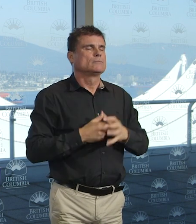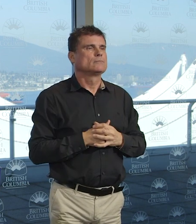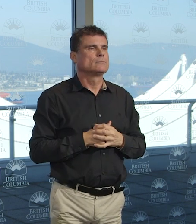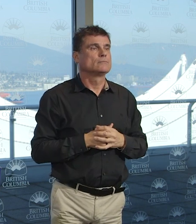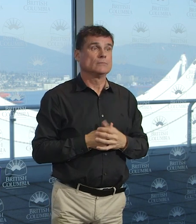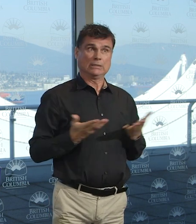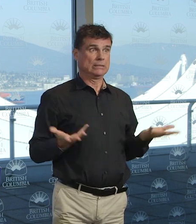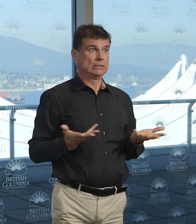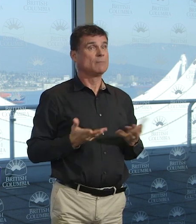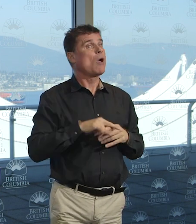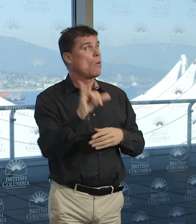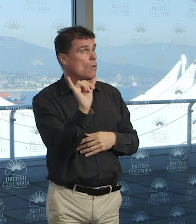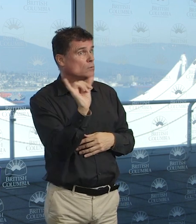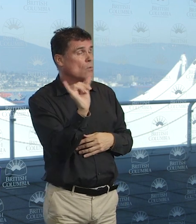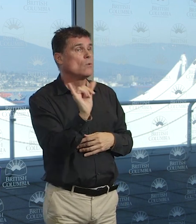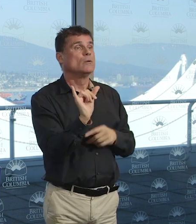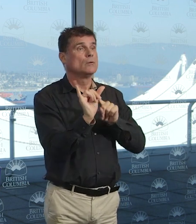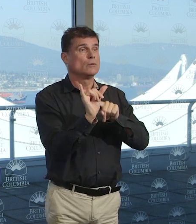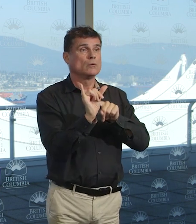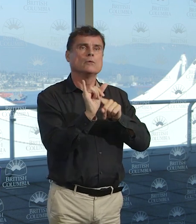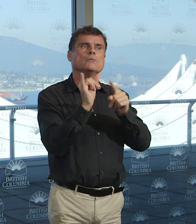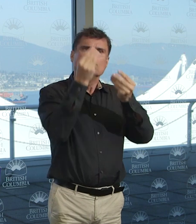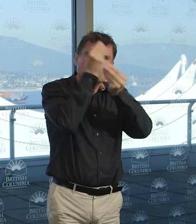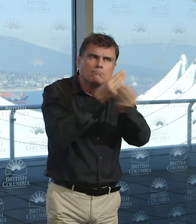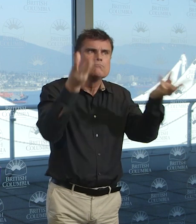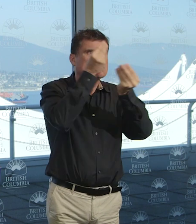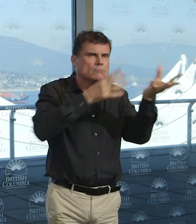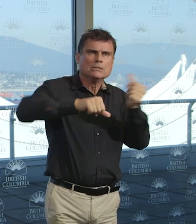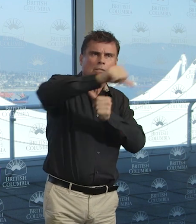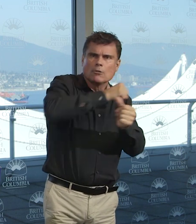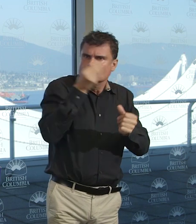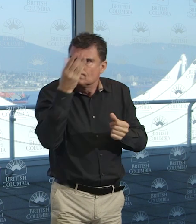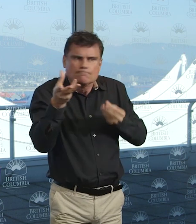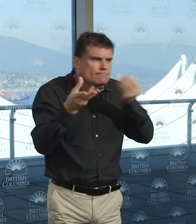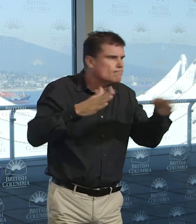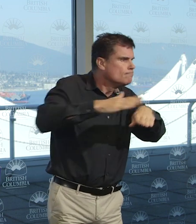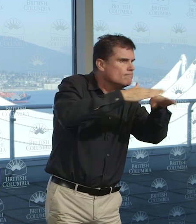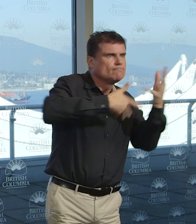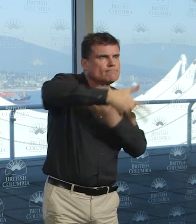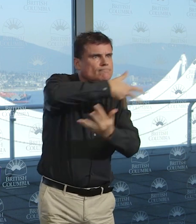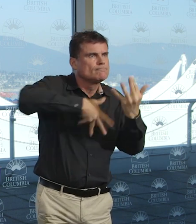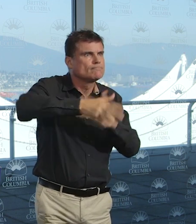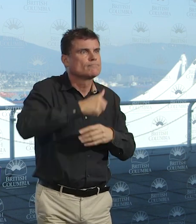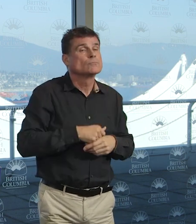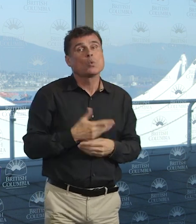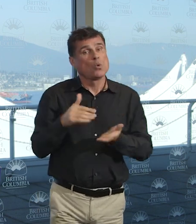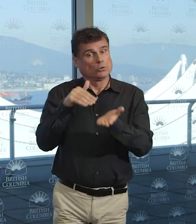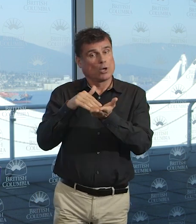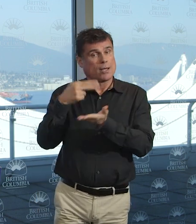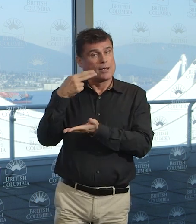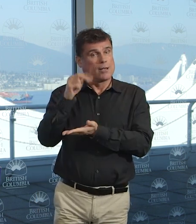that we know, because Dr. Henry has laid it out, some of the toughest measures anyone has seen,